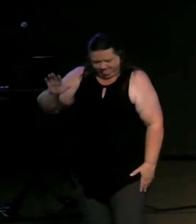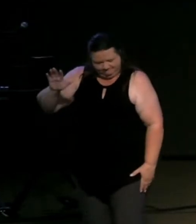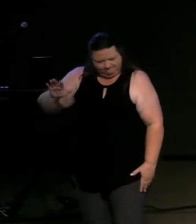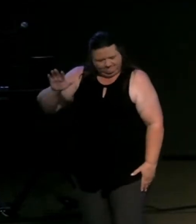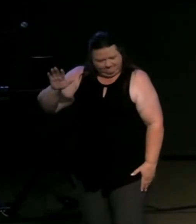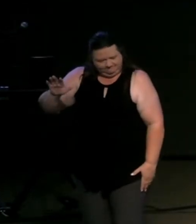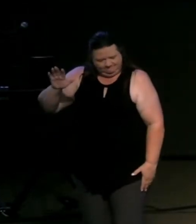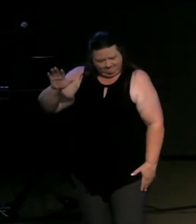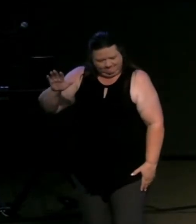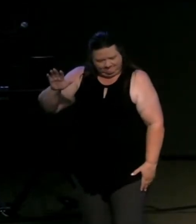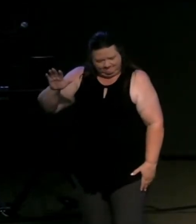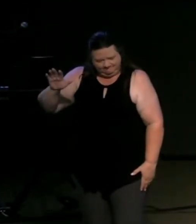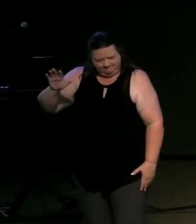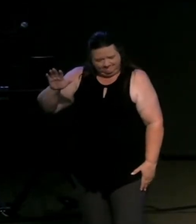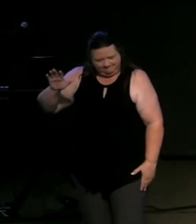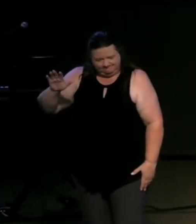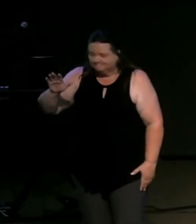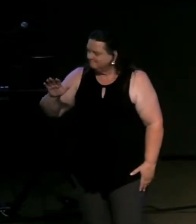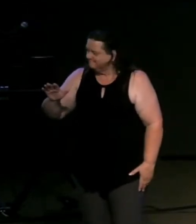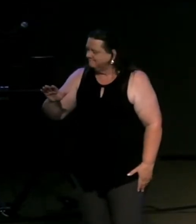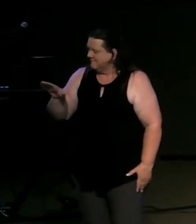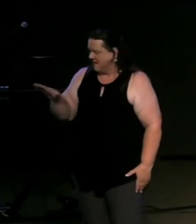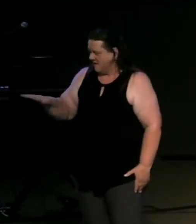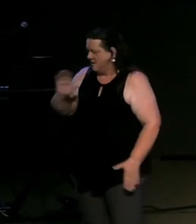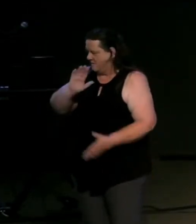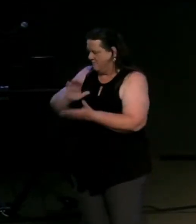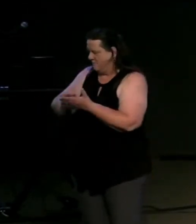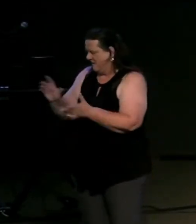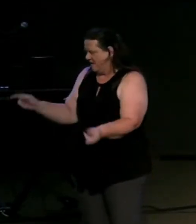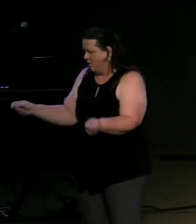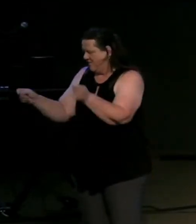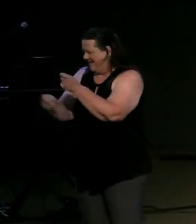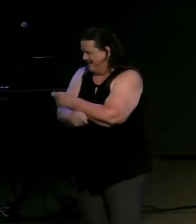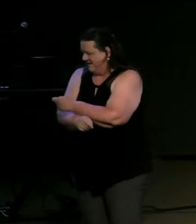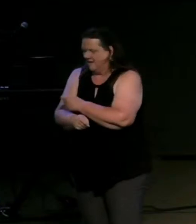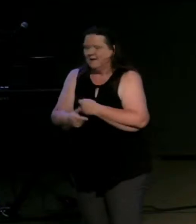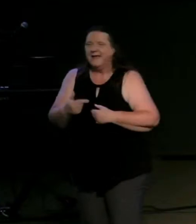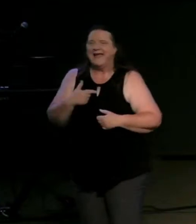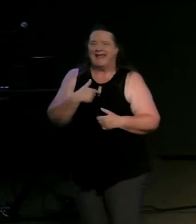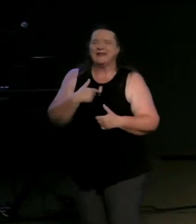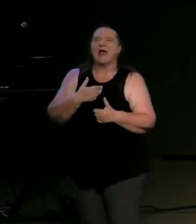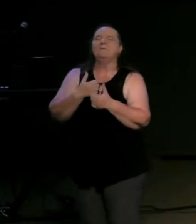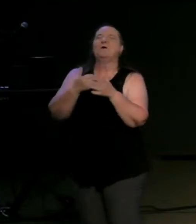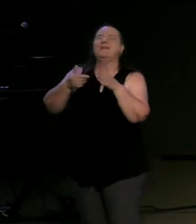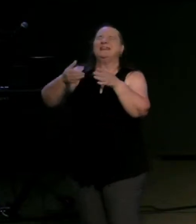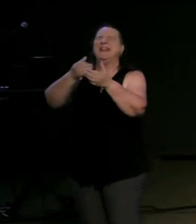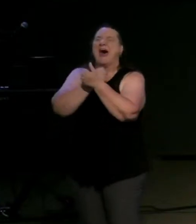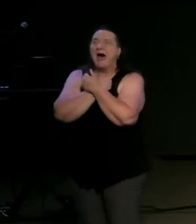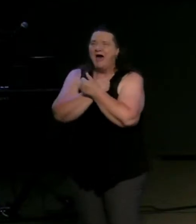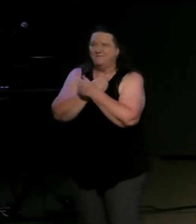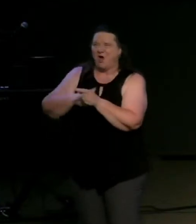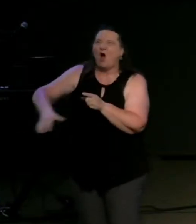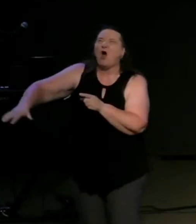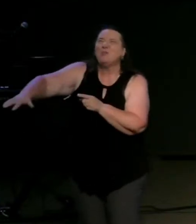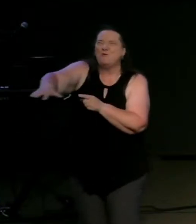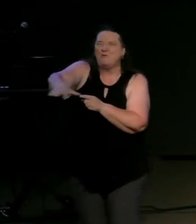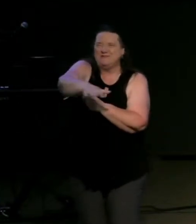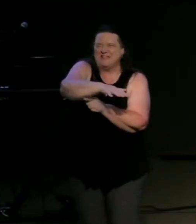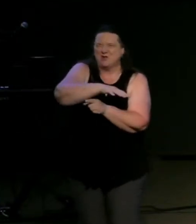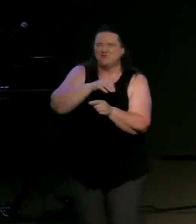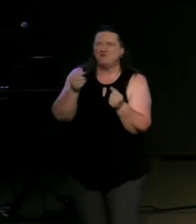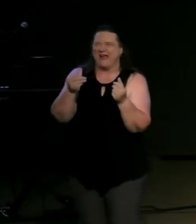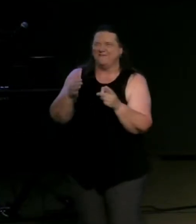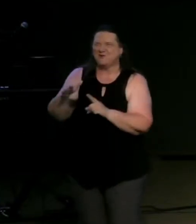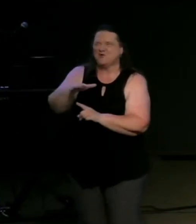to allow my wife to finish the drive while i refocused on loving those around me but it's